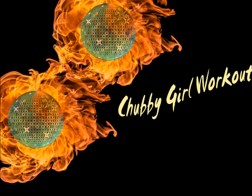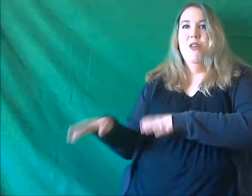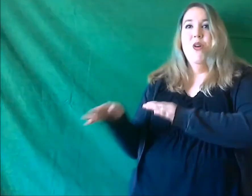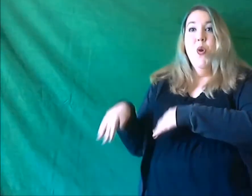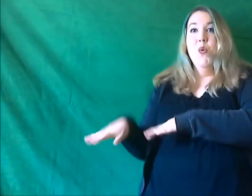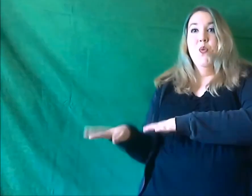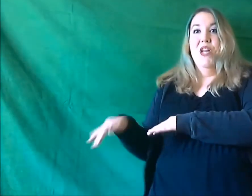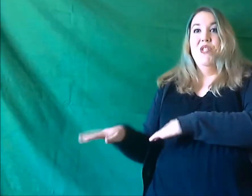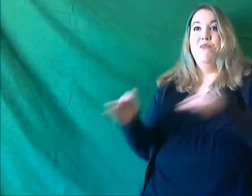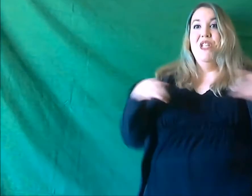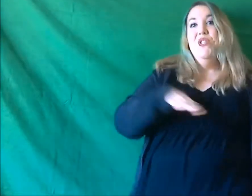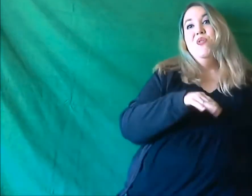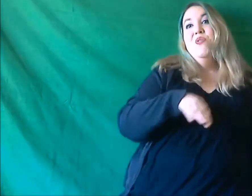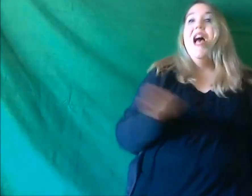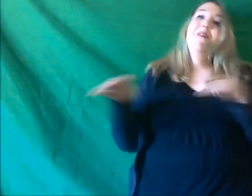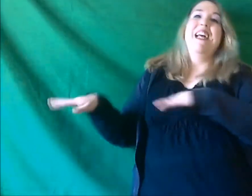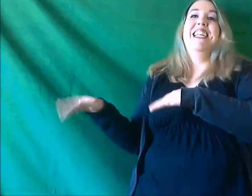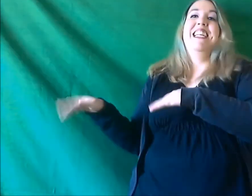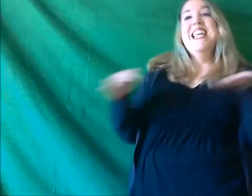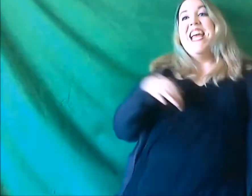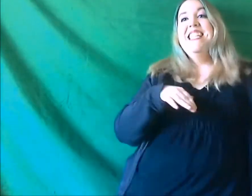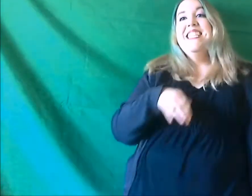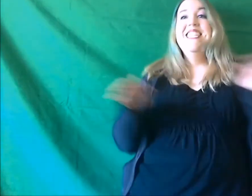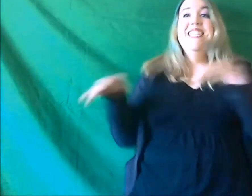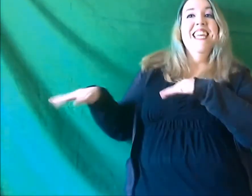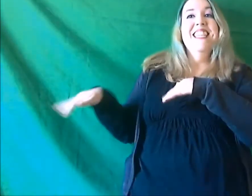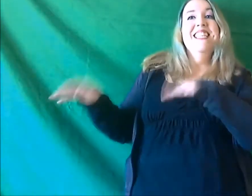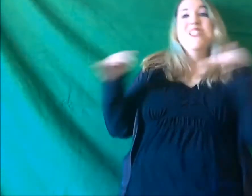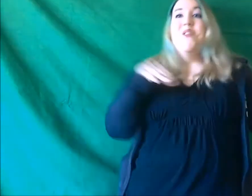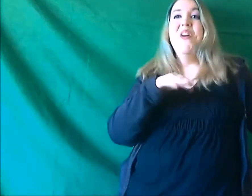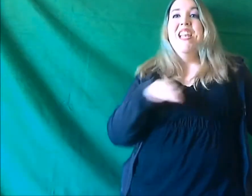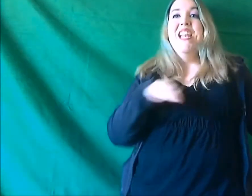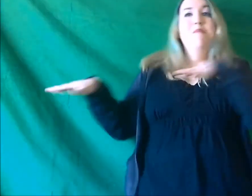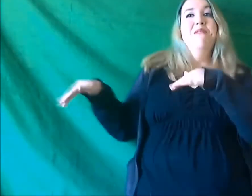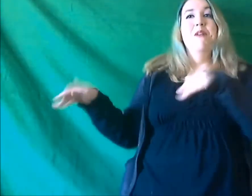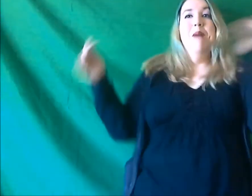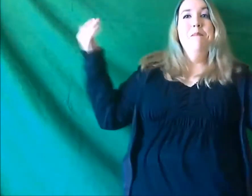Watch me do a belly dance to shake this coin and be for my pants.